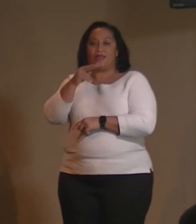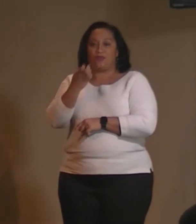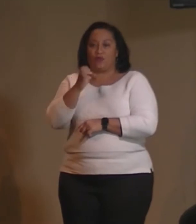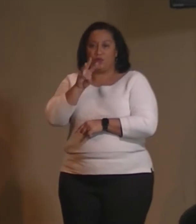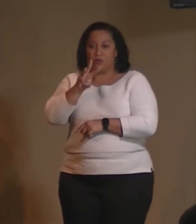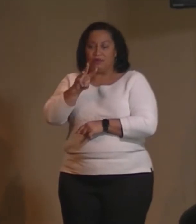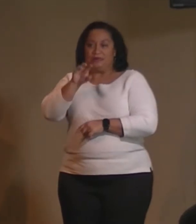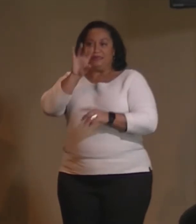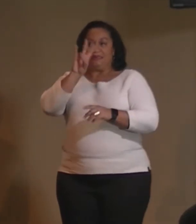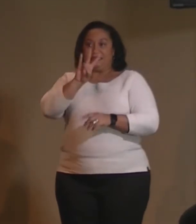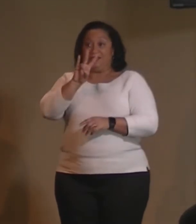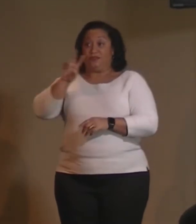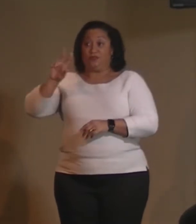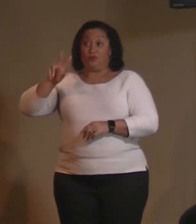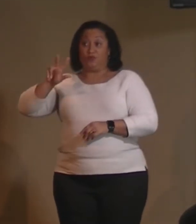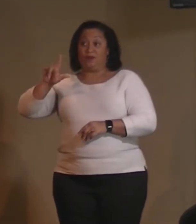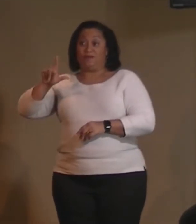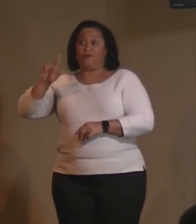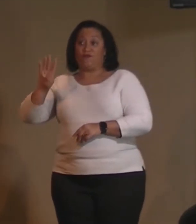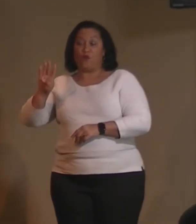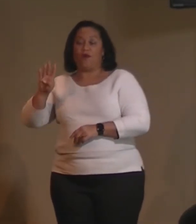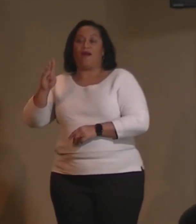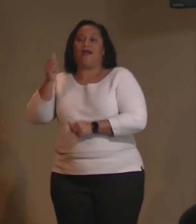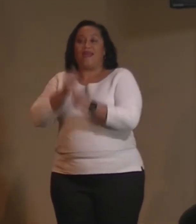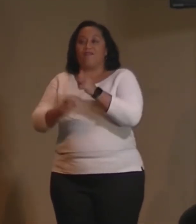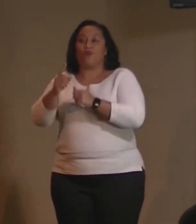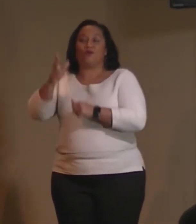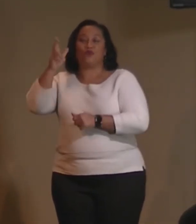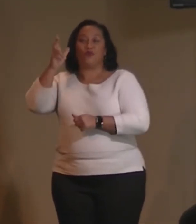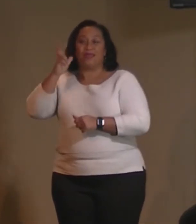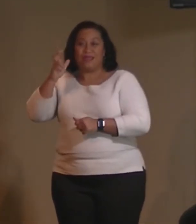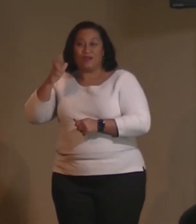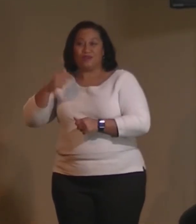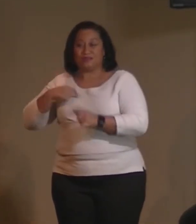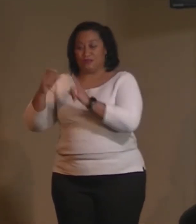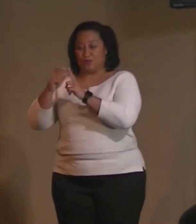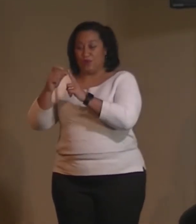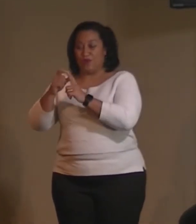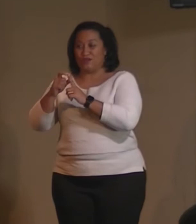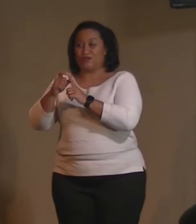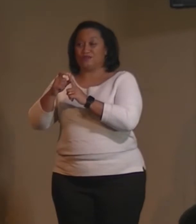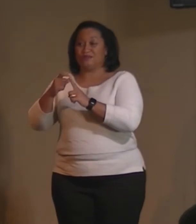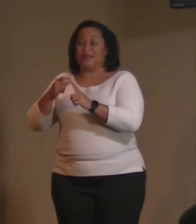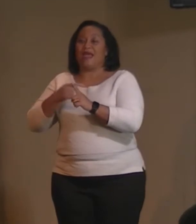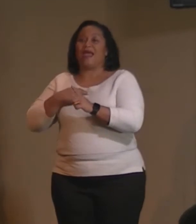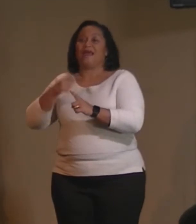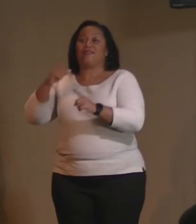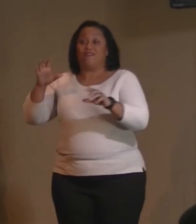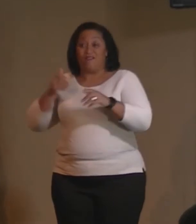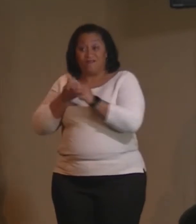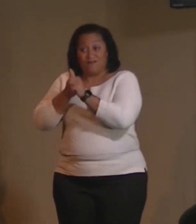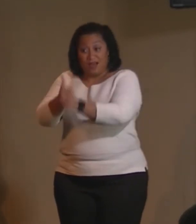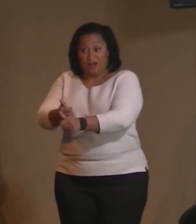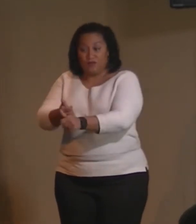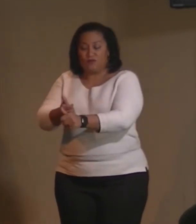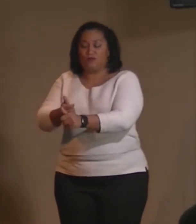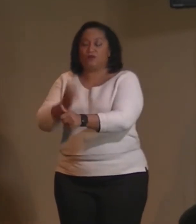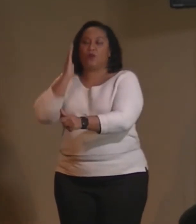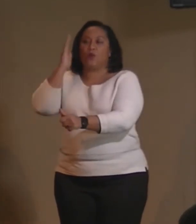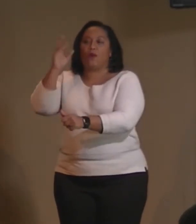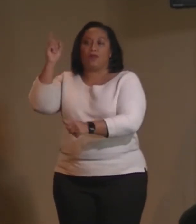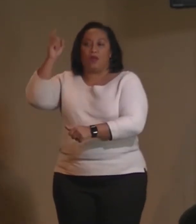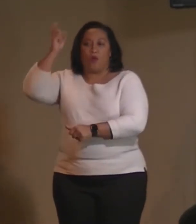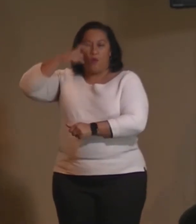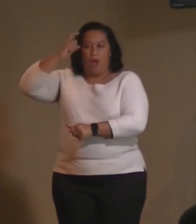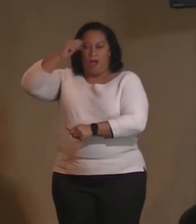one then who hears these words of mine and does them will be like a wise man who built his house